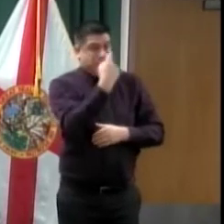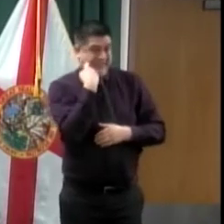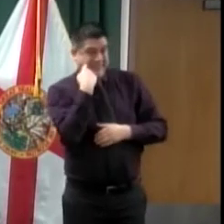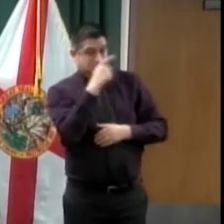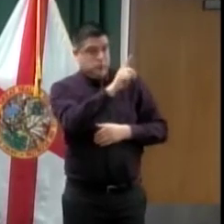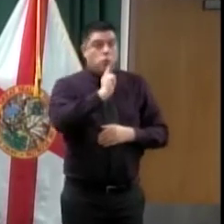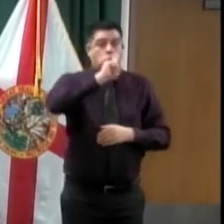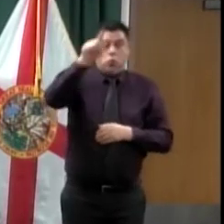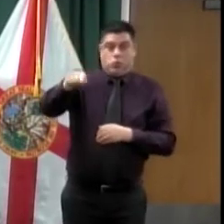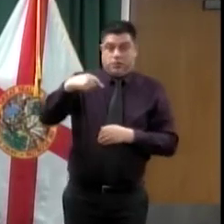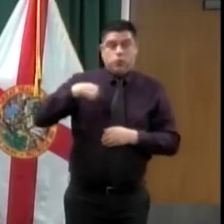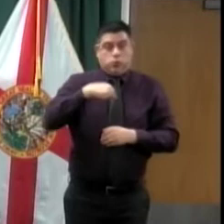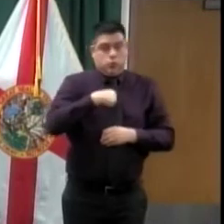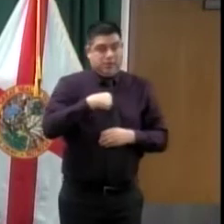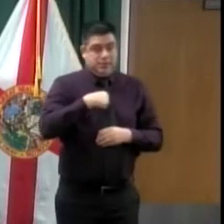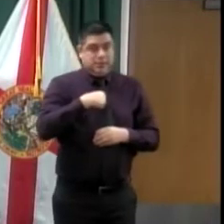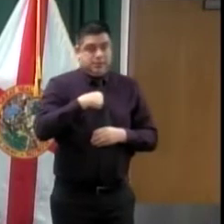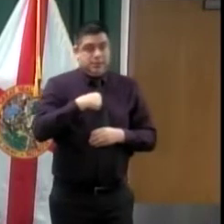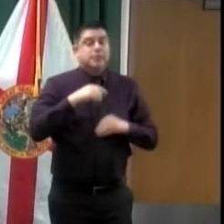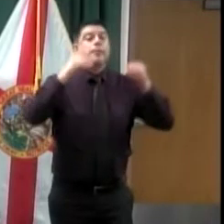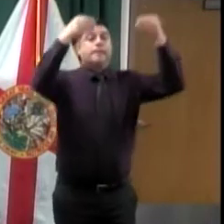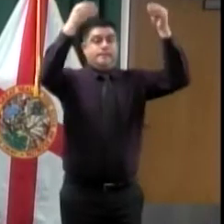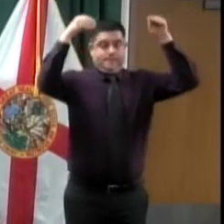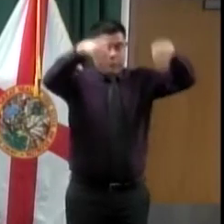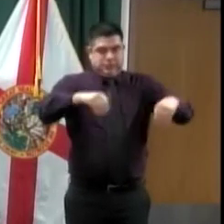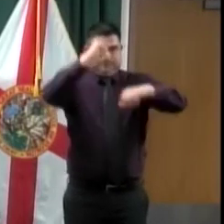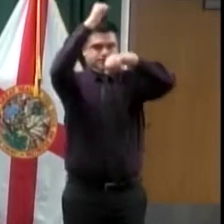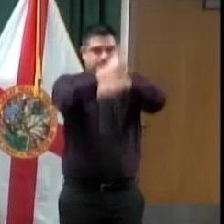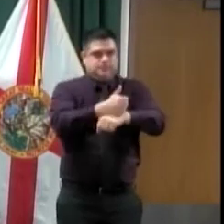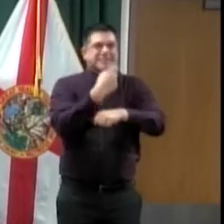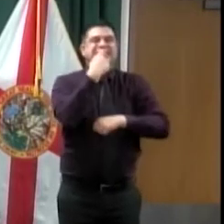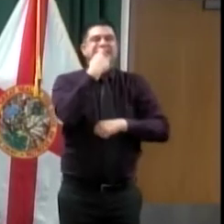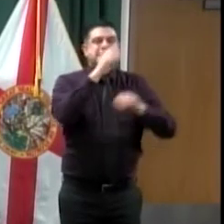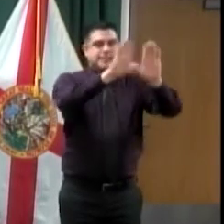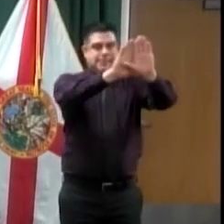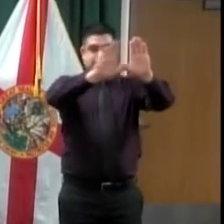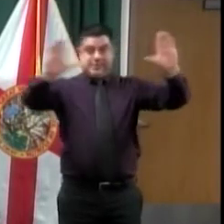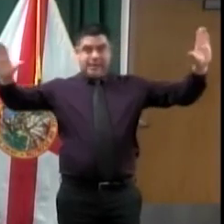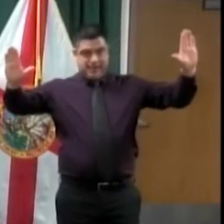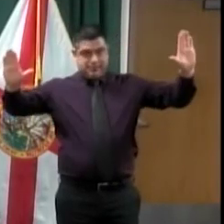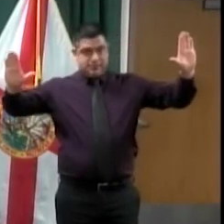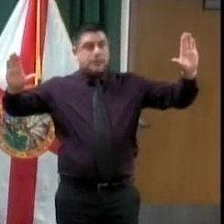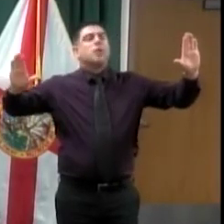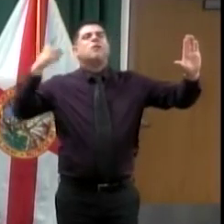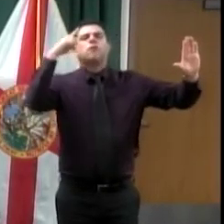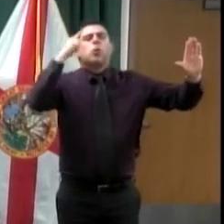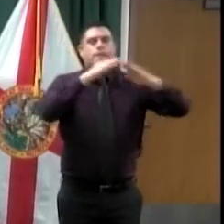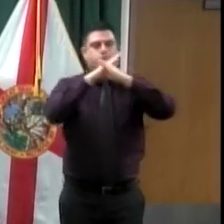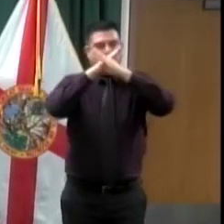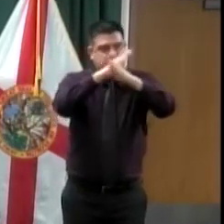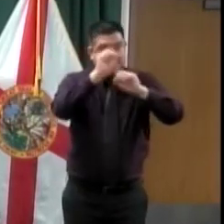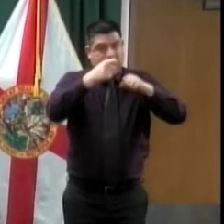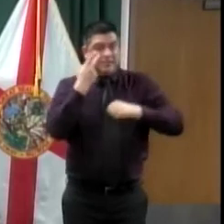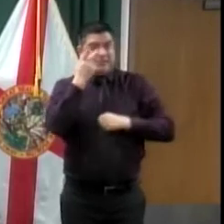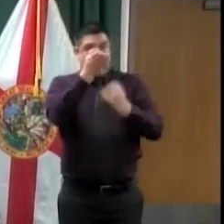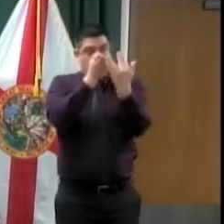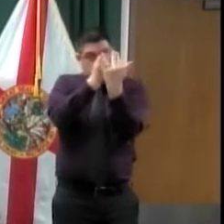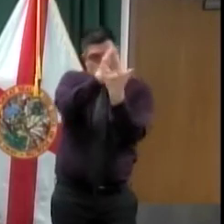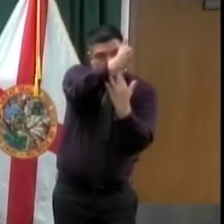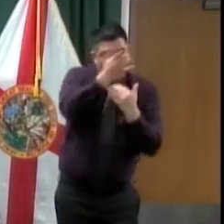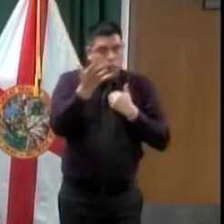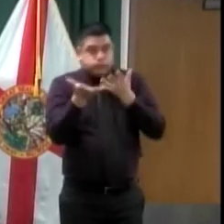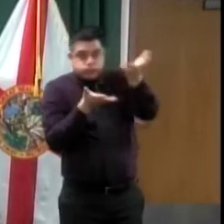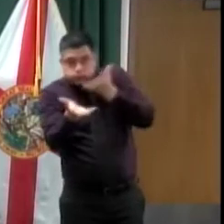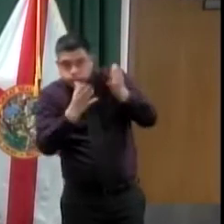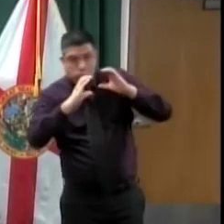six feet apart. We install plexiglass in our offices that we can still communicate with the clients while still keeping a distance and